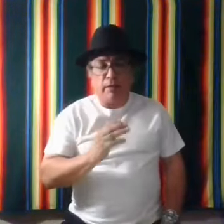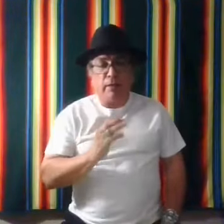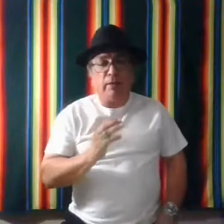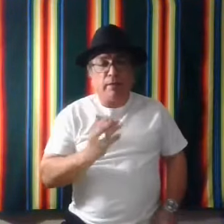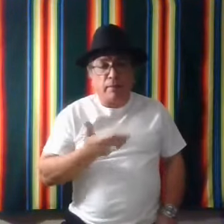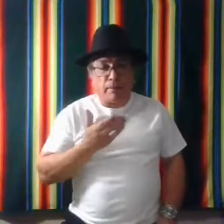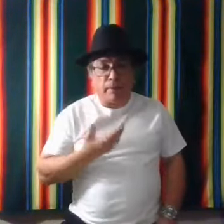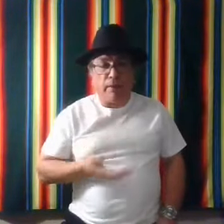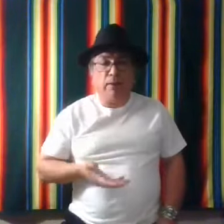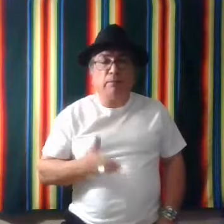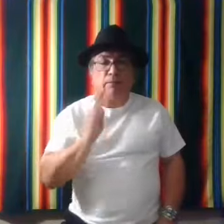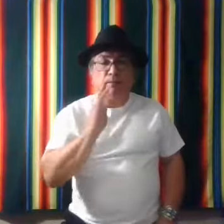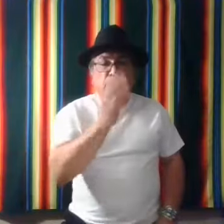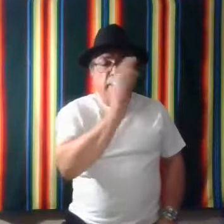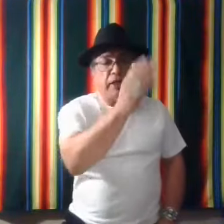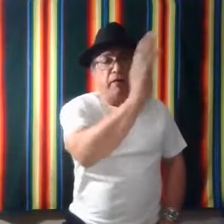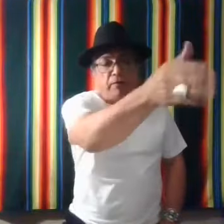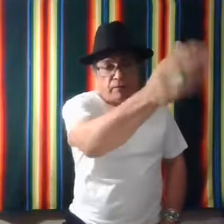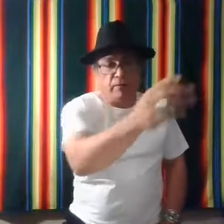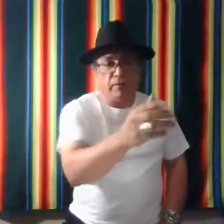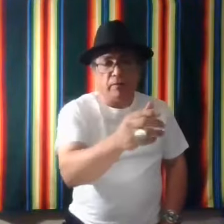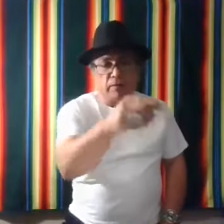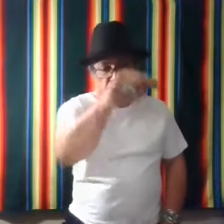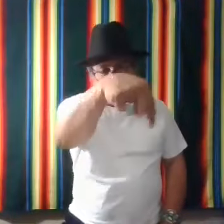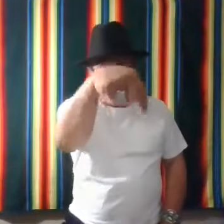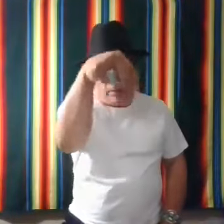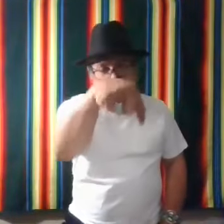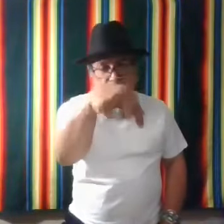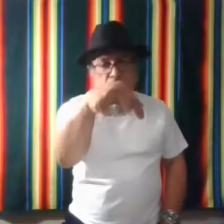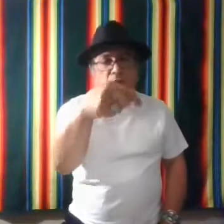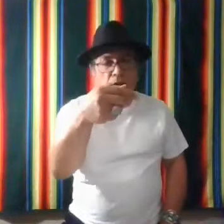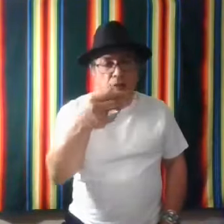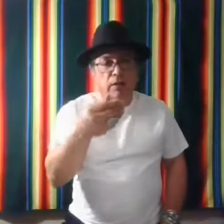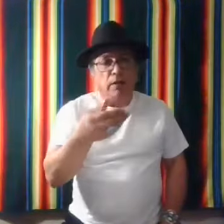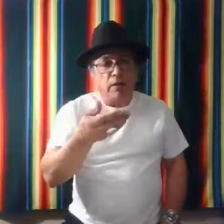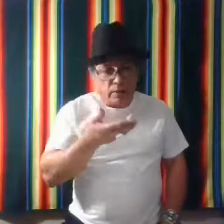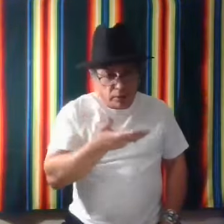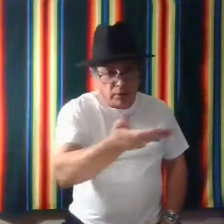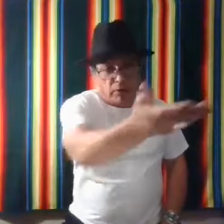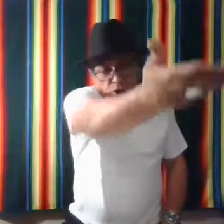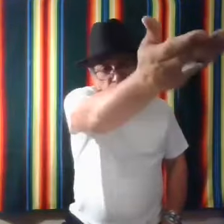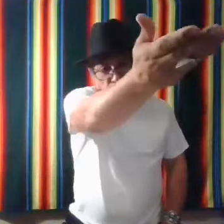I, um, give this to you.